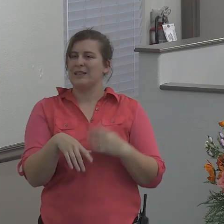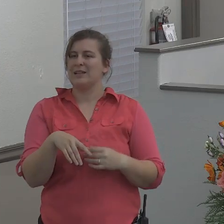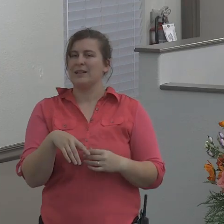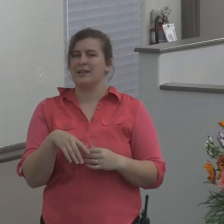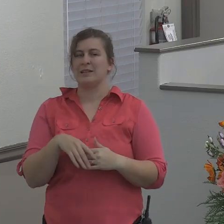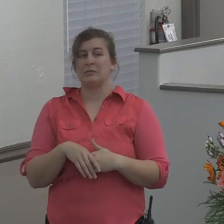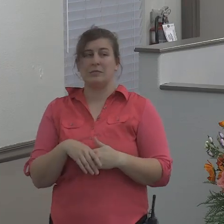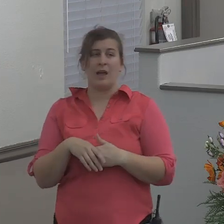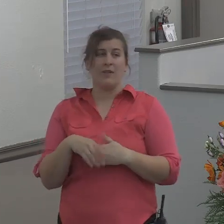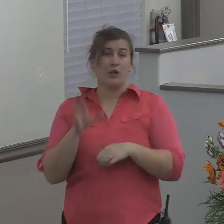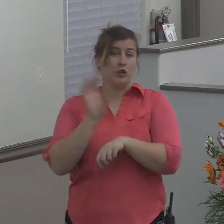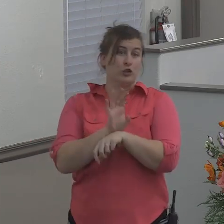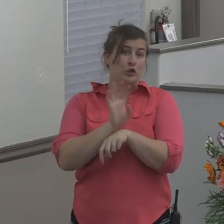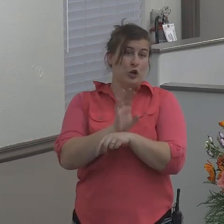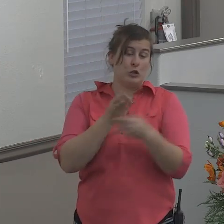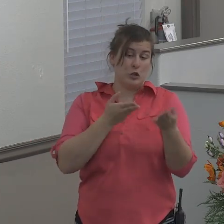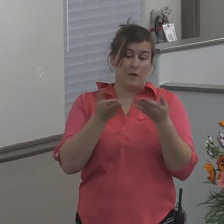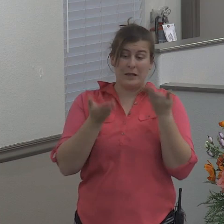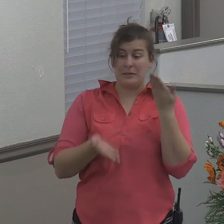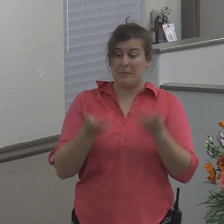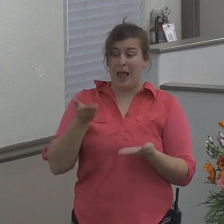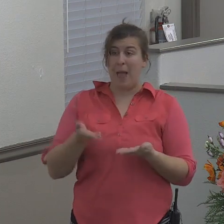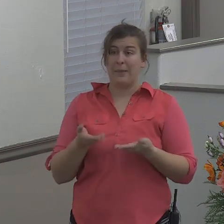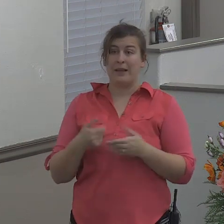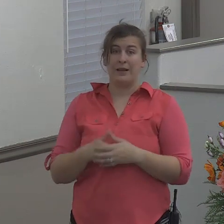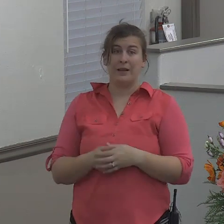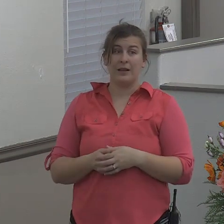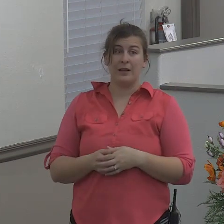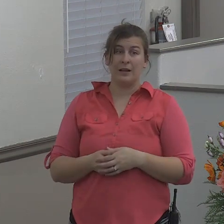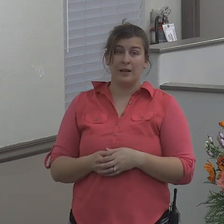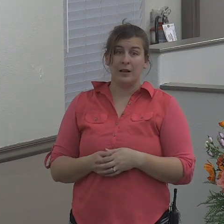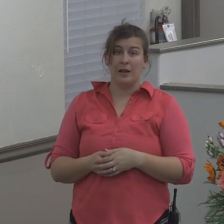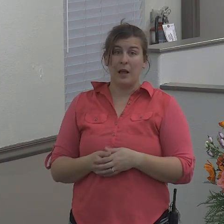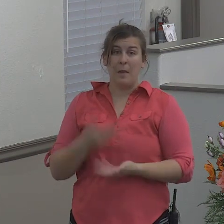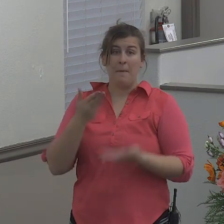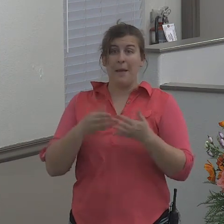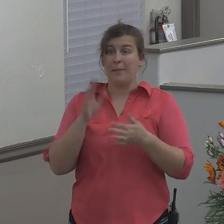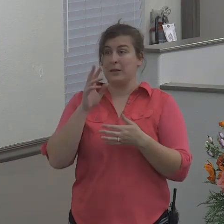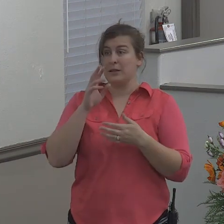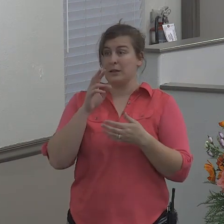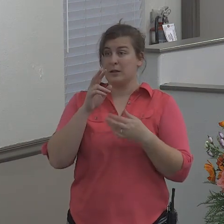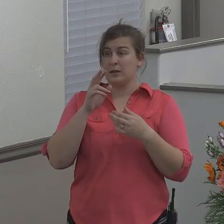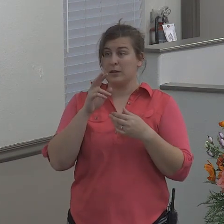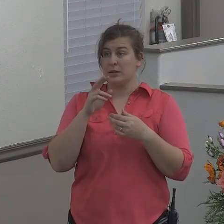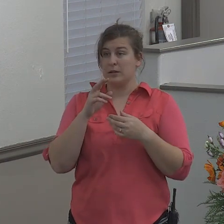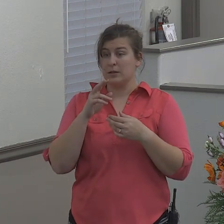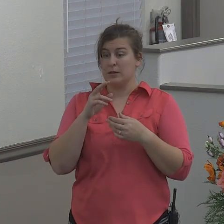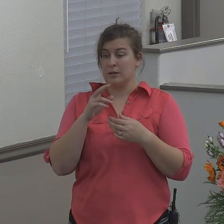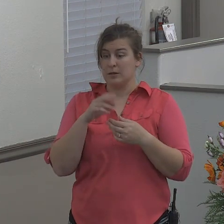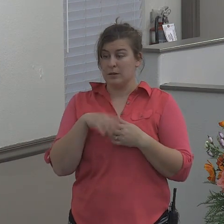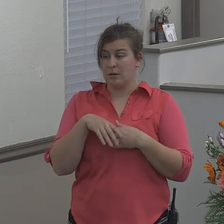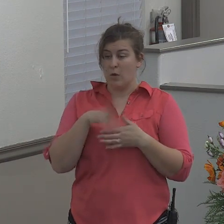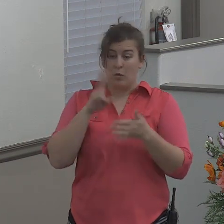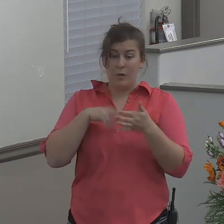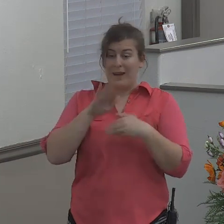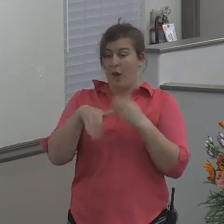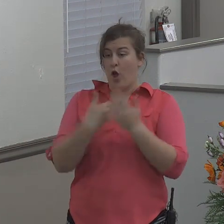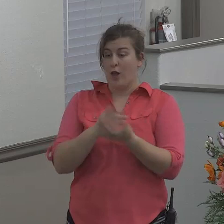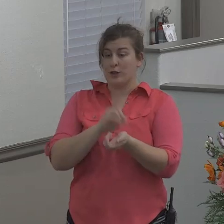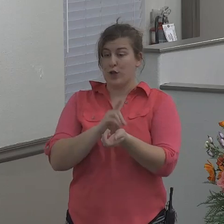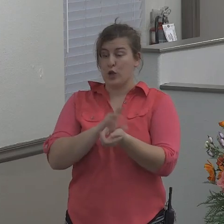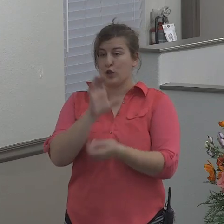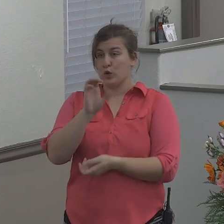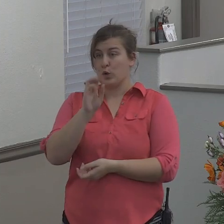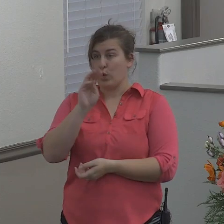Maybe he was even going to catch up on some of Pastor Coomer's YouTube downloads. So just in case he started